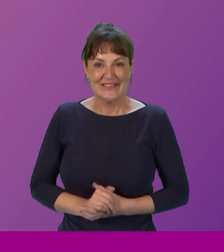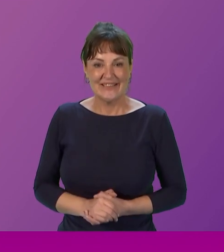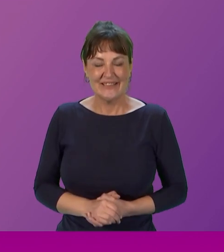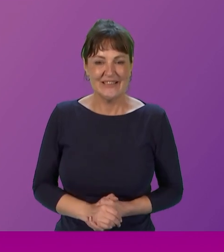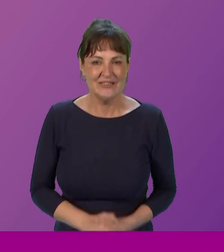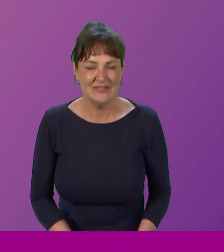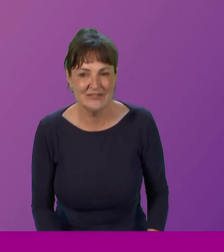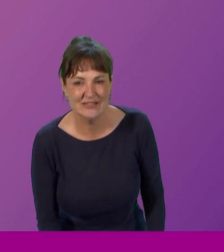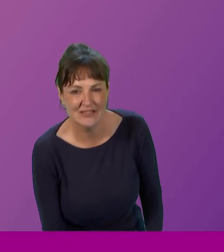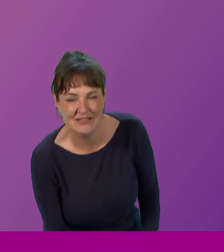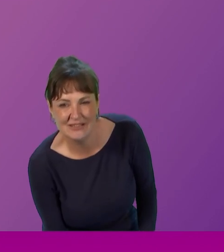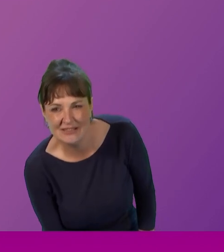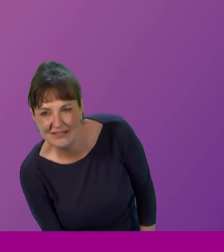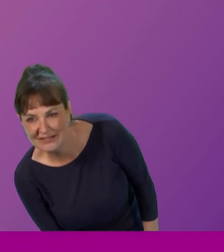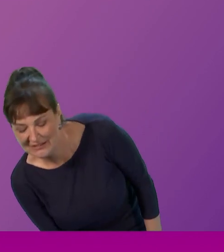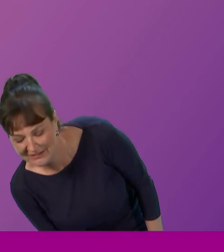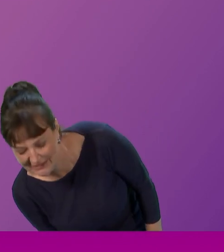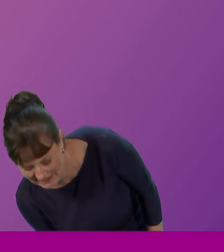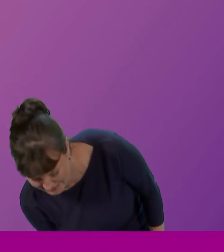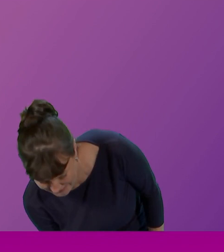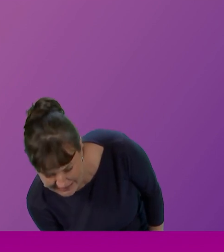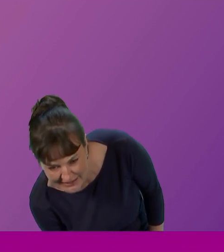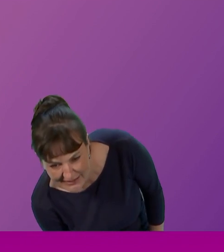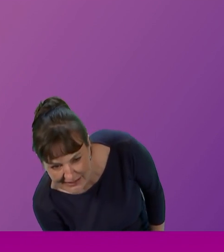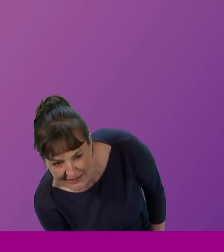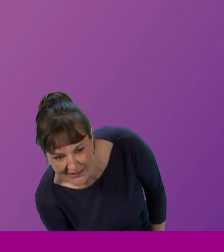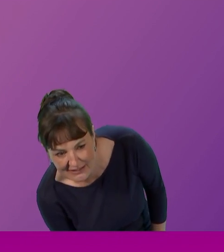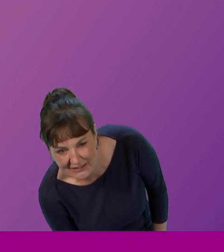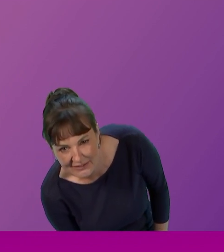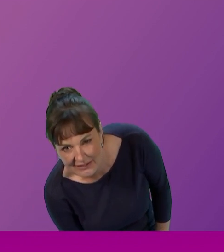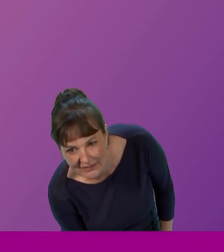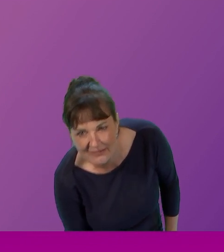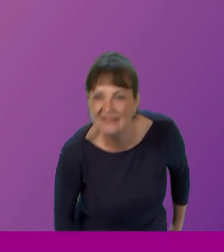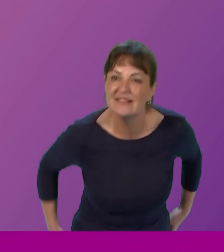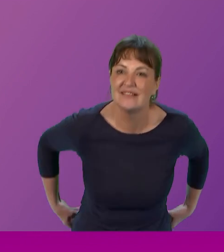Thanks all very much. Okay. Just bear with me one moment.